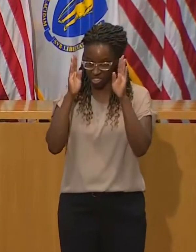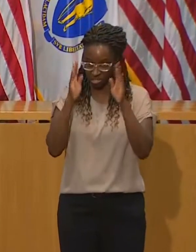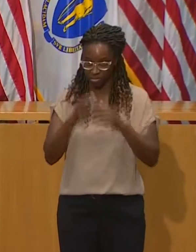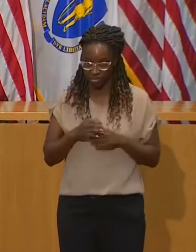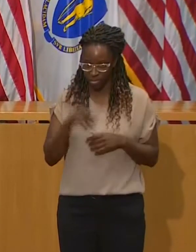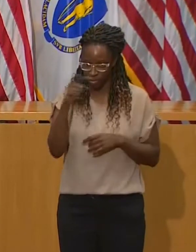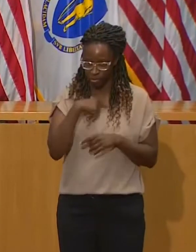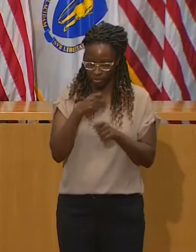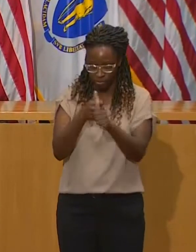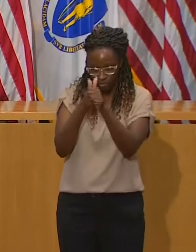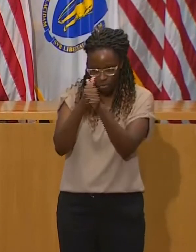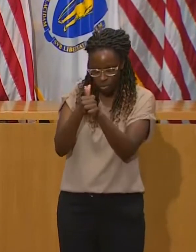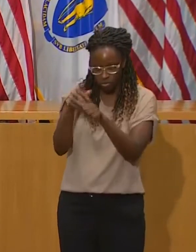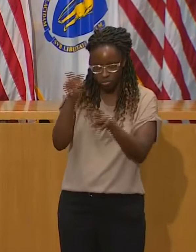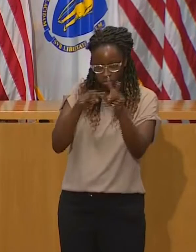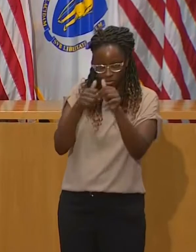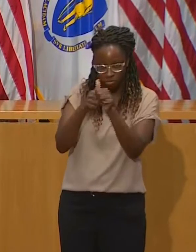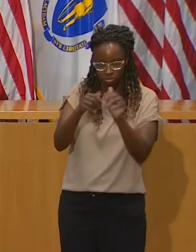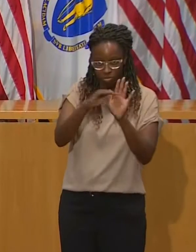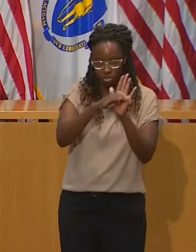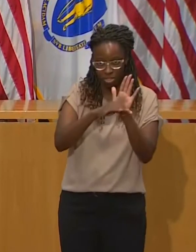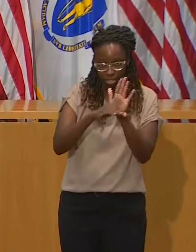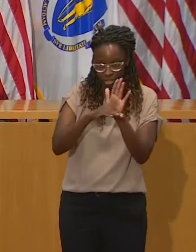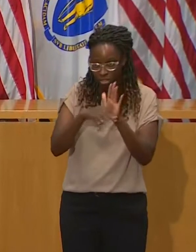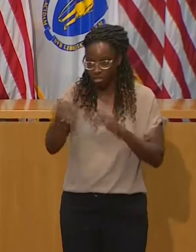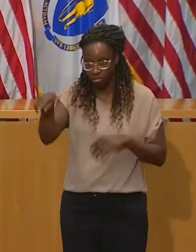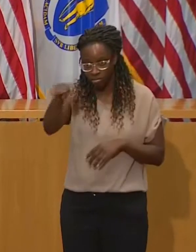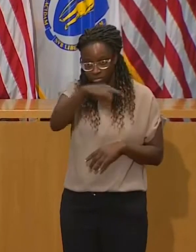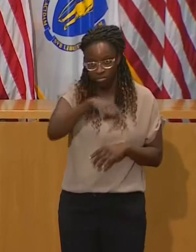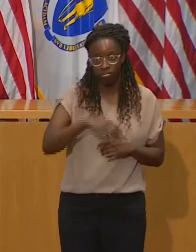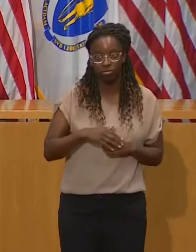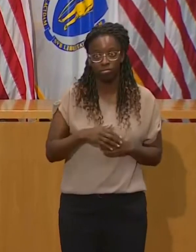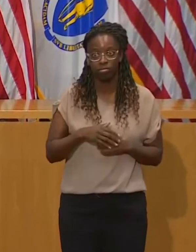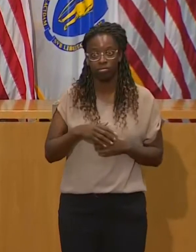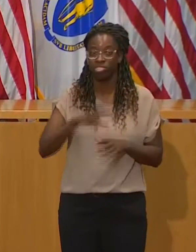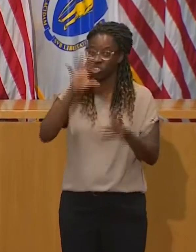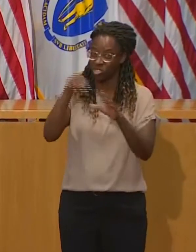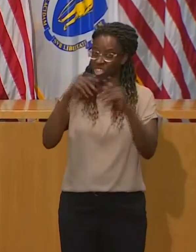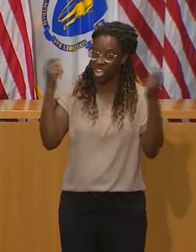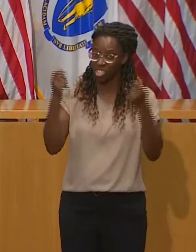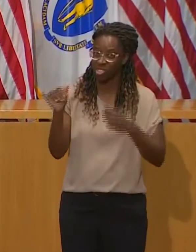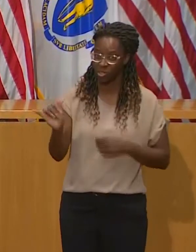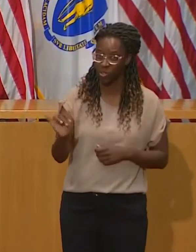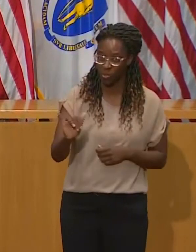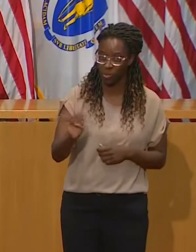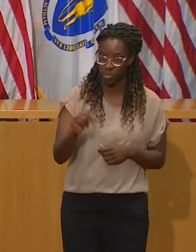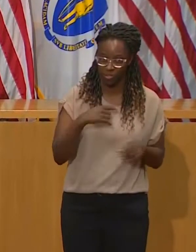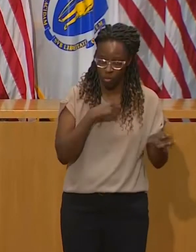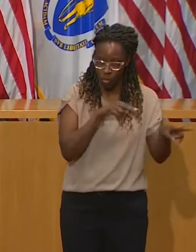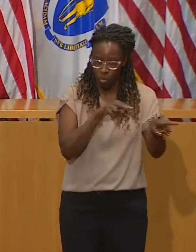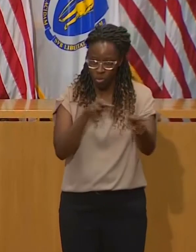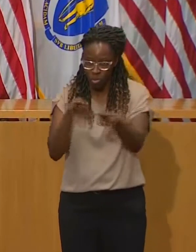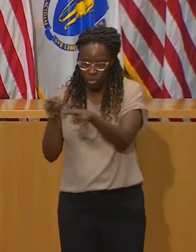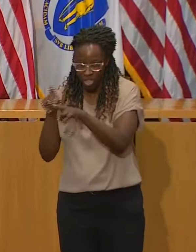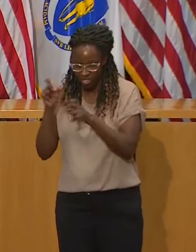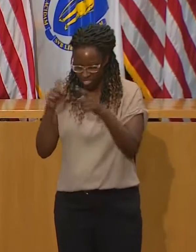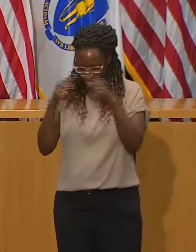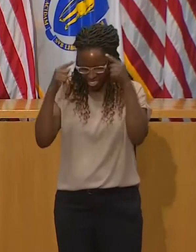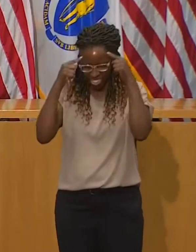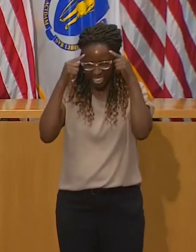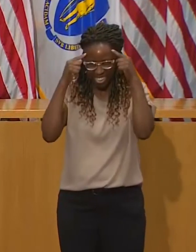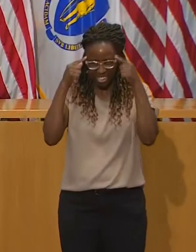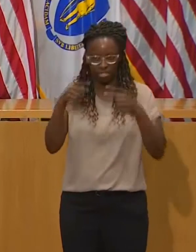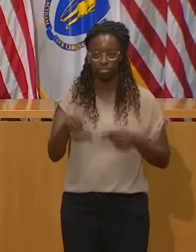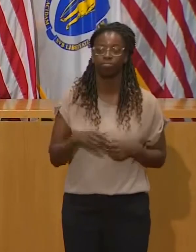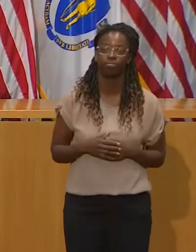into everything we do, including holiday celebrations. There's just no way around it. The holidays need to look and feel very different this